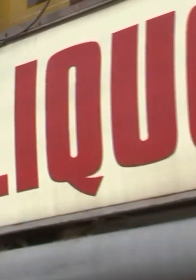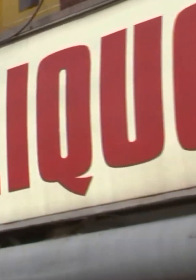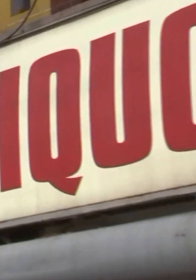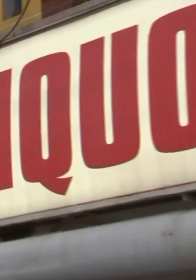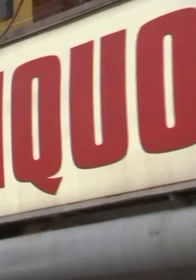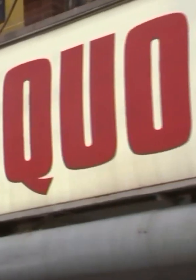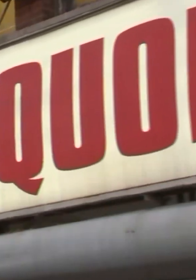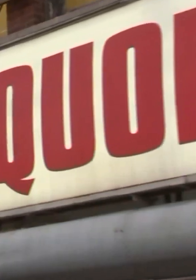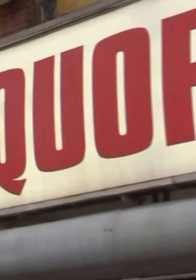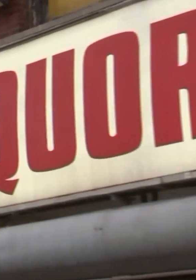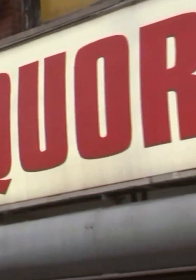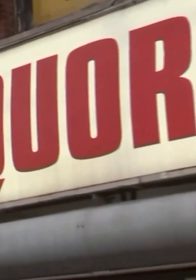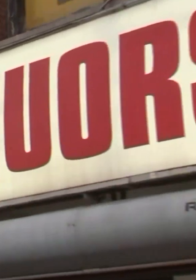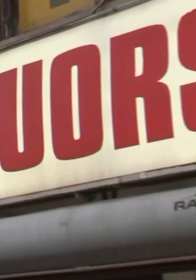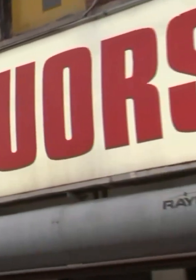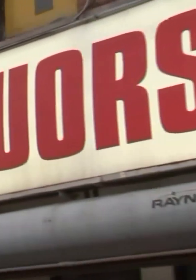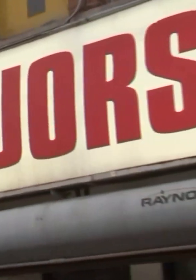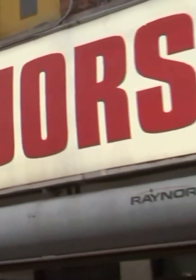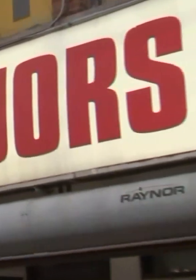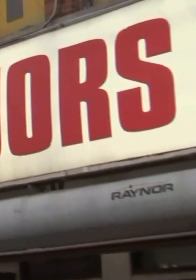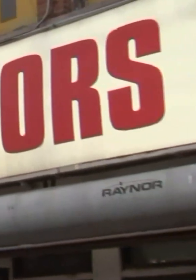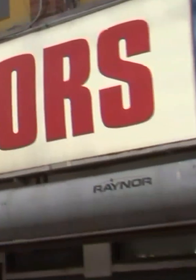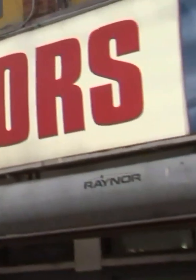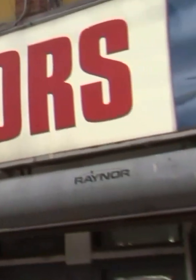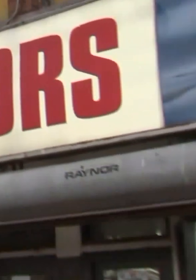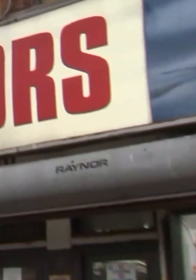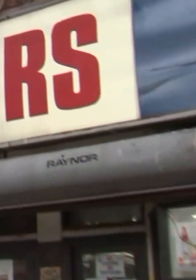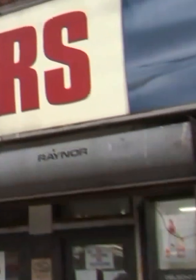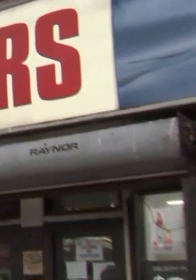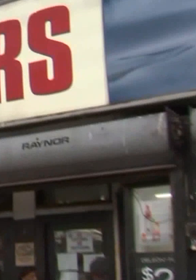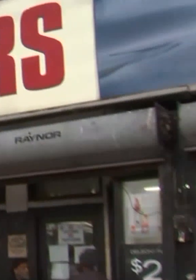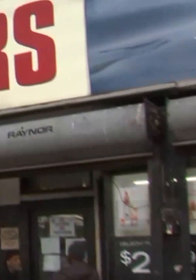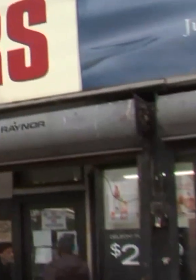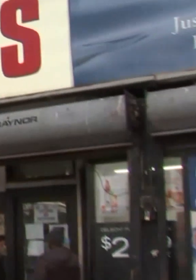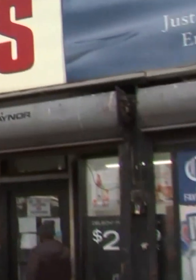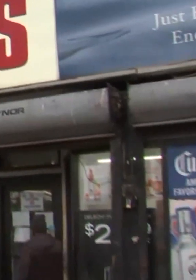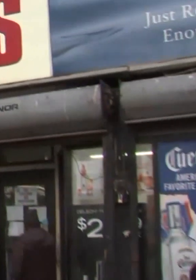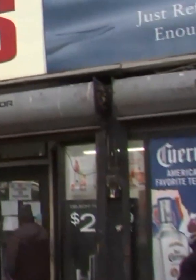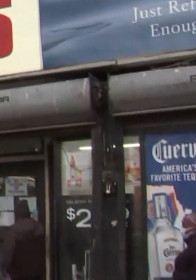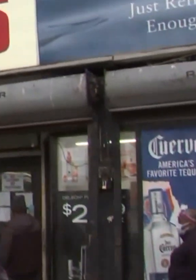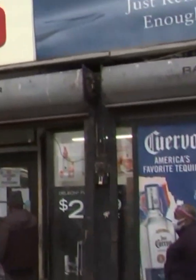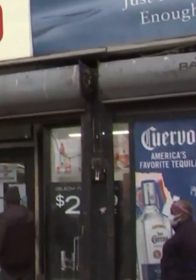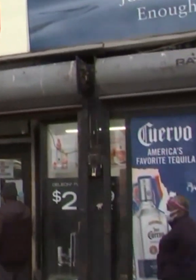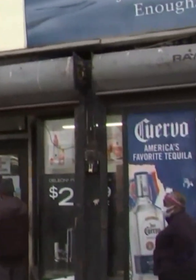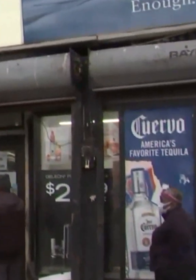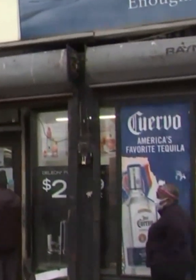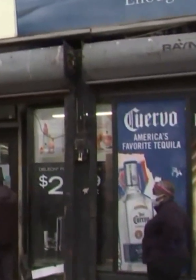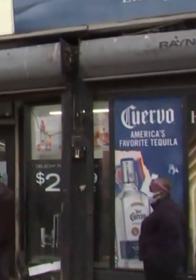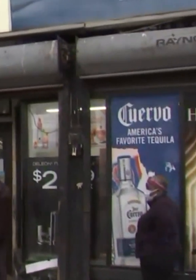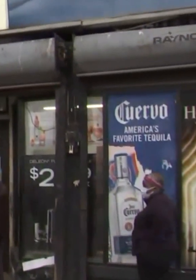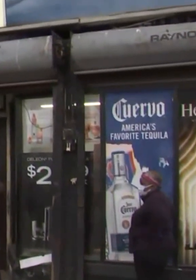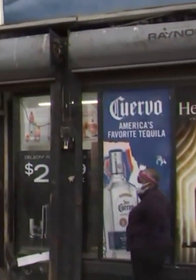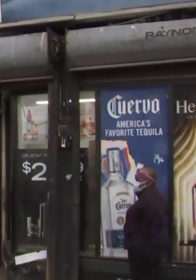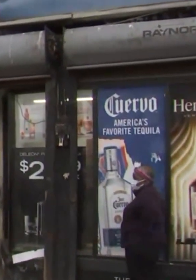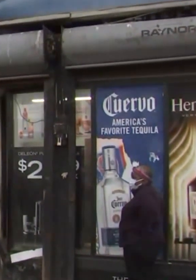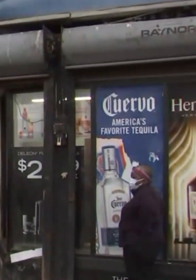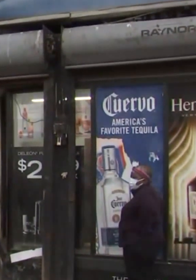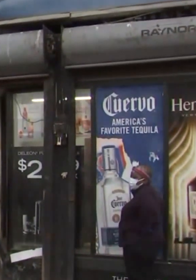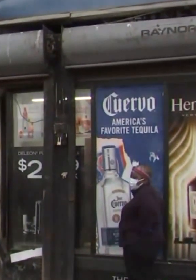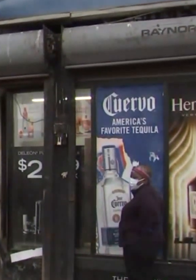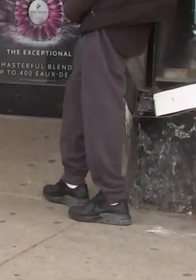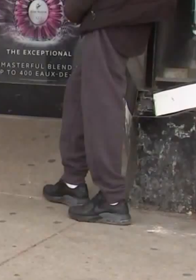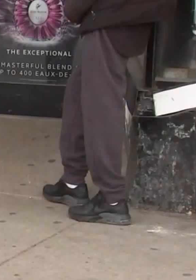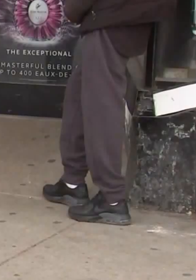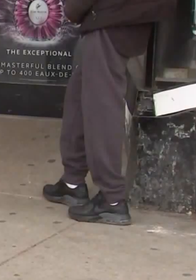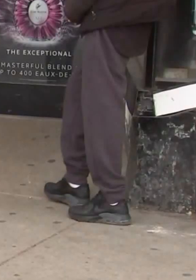is also cracking down on liquor stores, putting in place a 9 o'clock curfew because groups continue to congregate, especially at